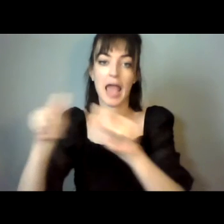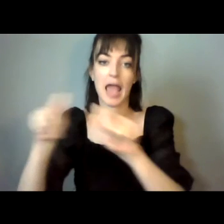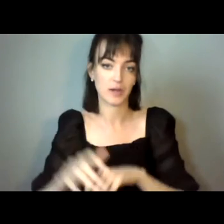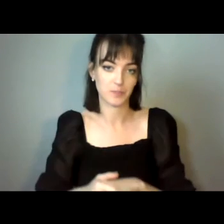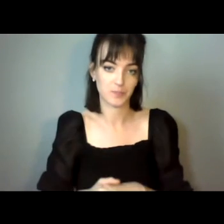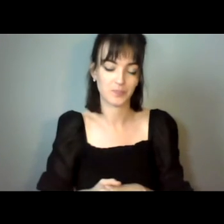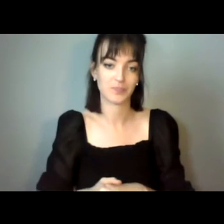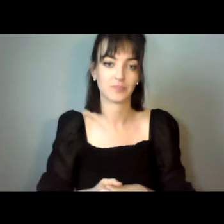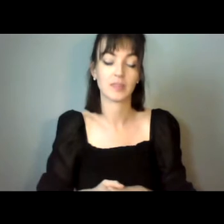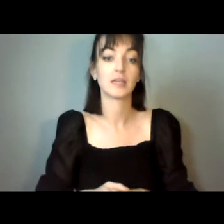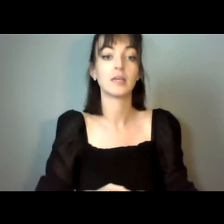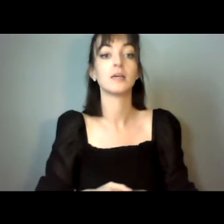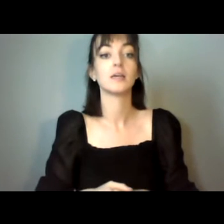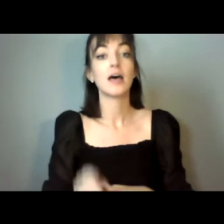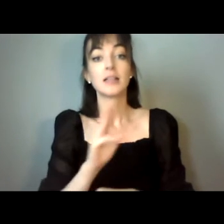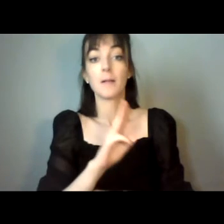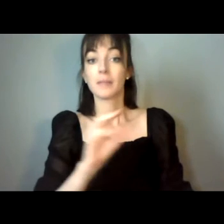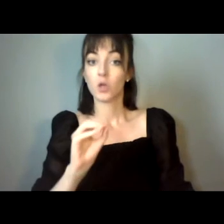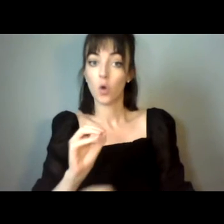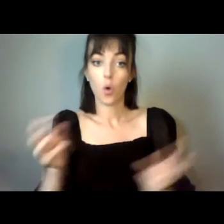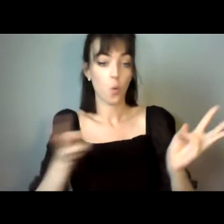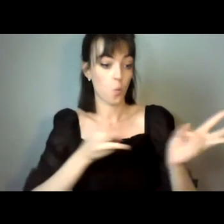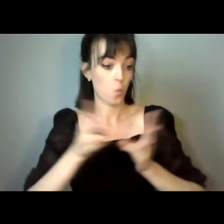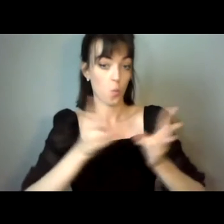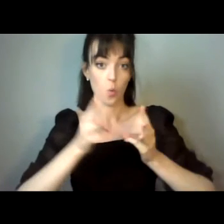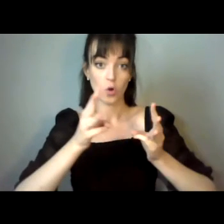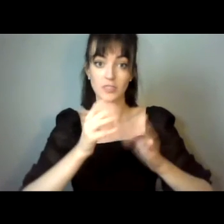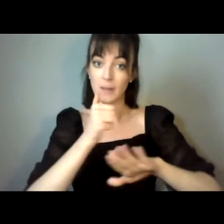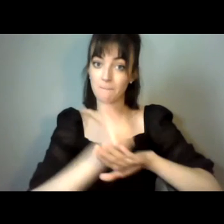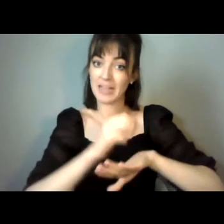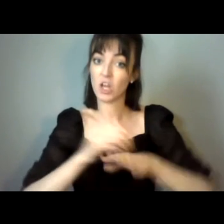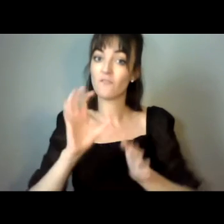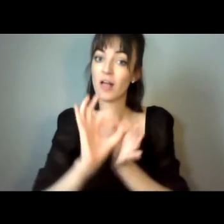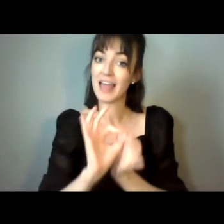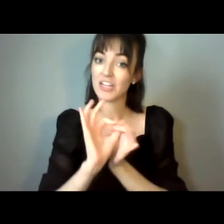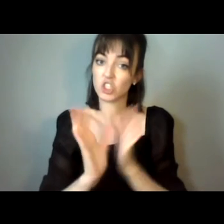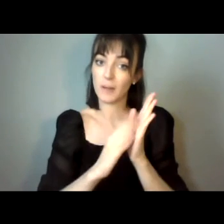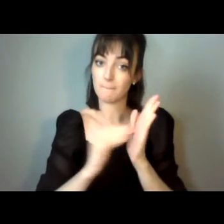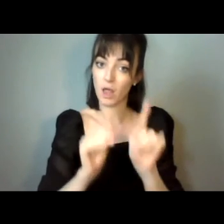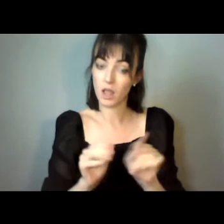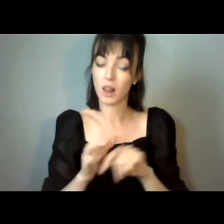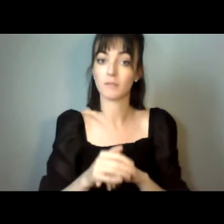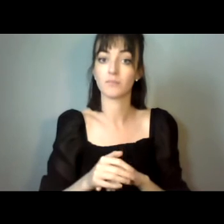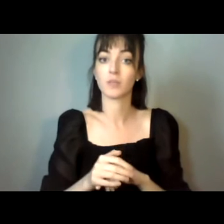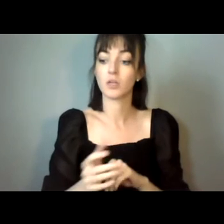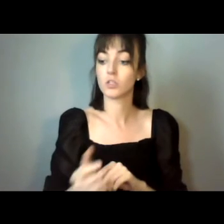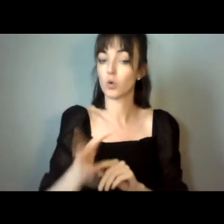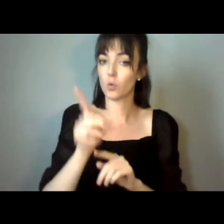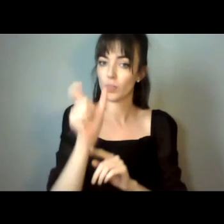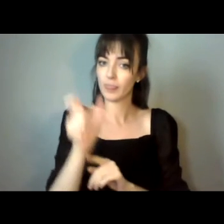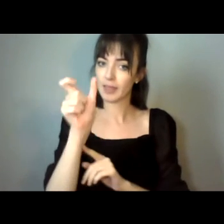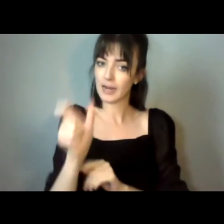The PO works primarily according to a relationship model. As many clients are very suspicious or hostile